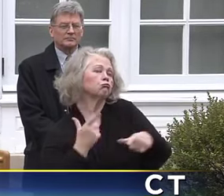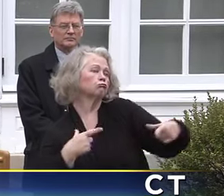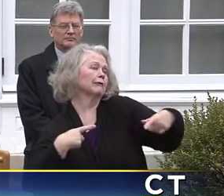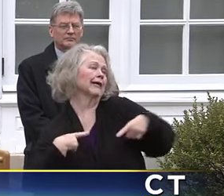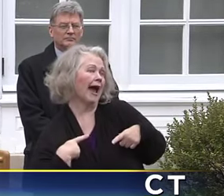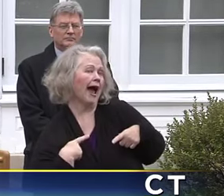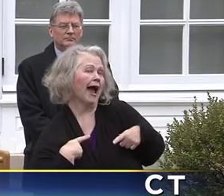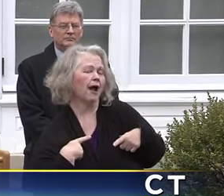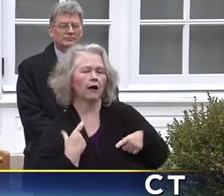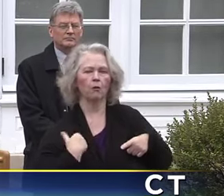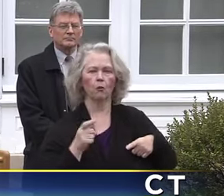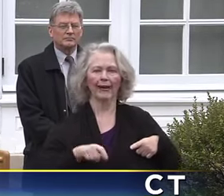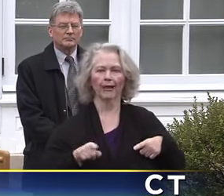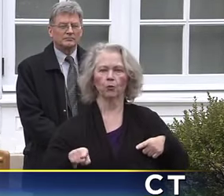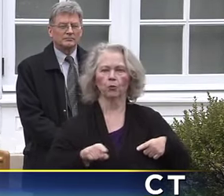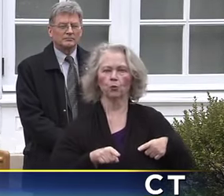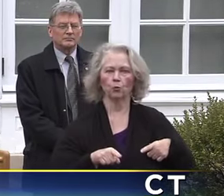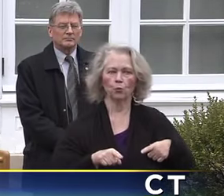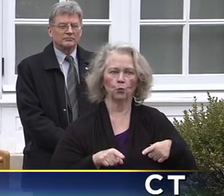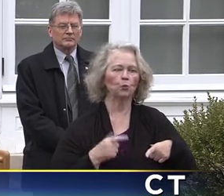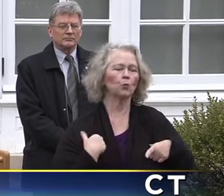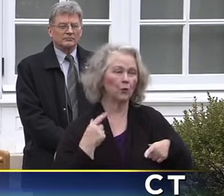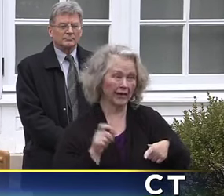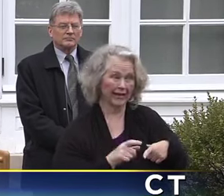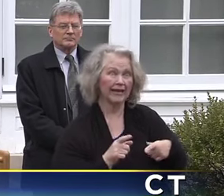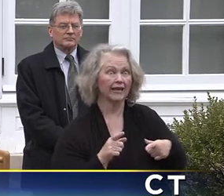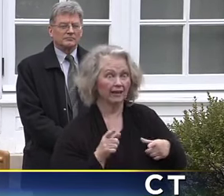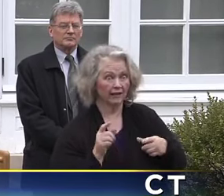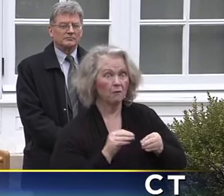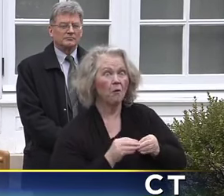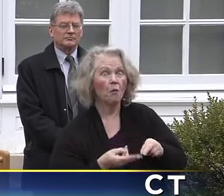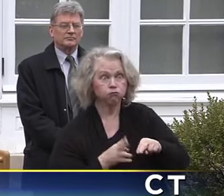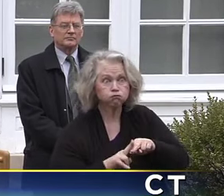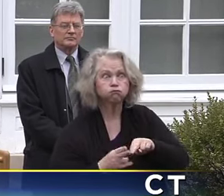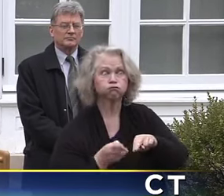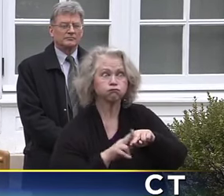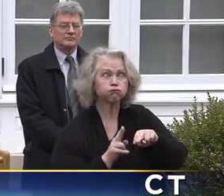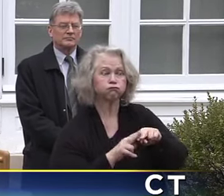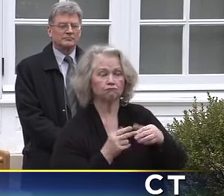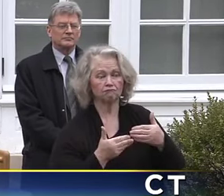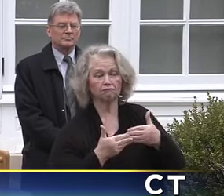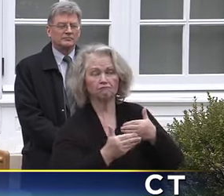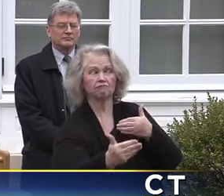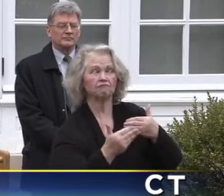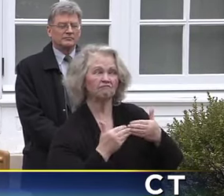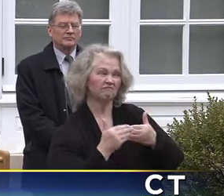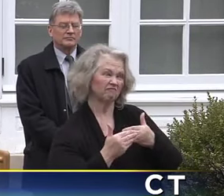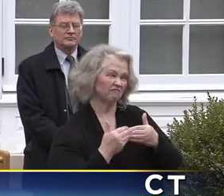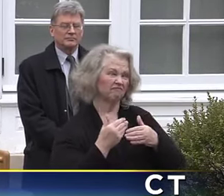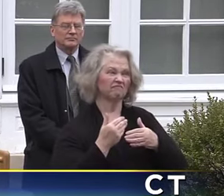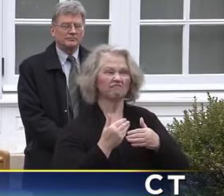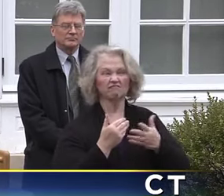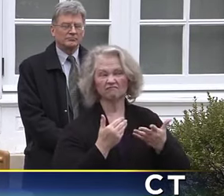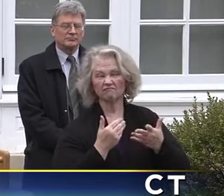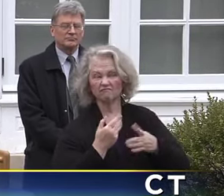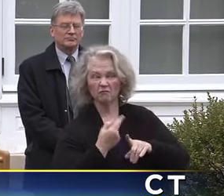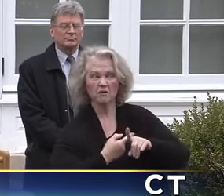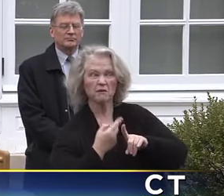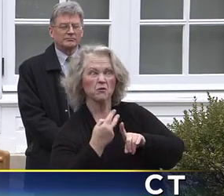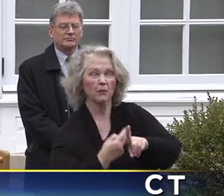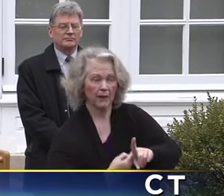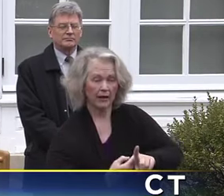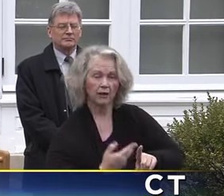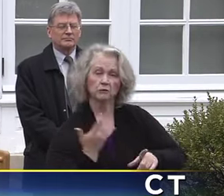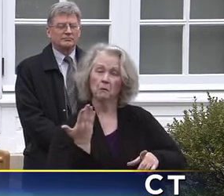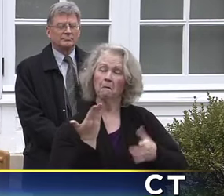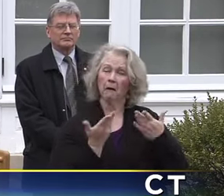We need you. We're going to need you over the next two, three, five, six weeks. So please reach out to your former hospital where you